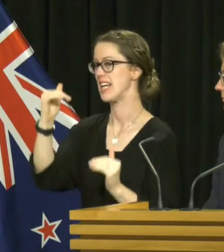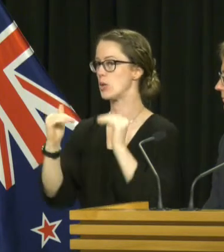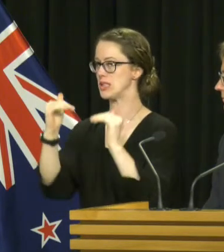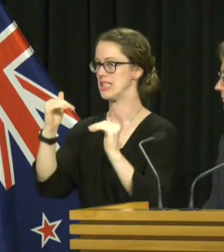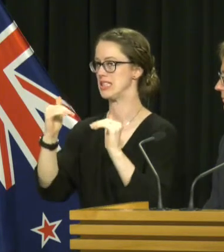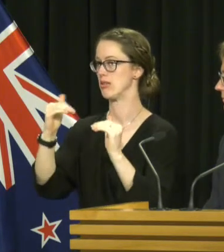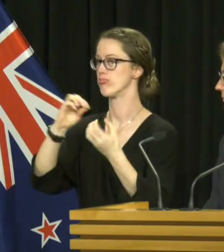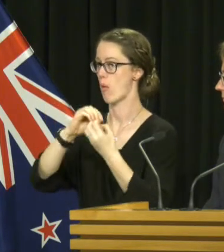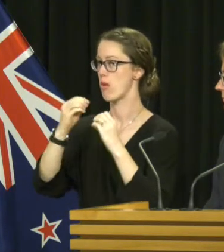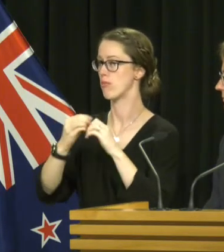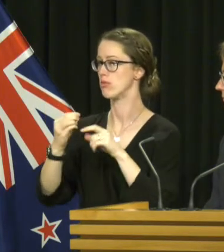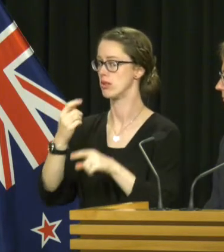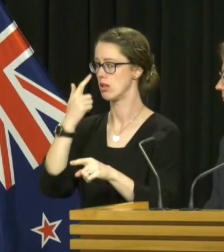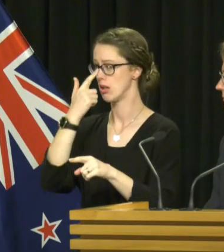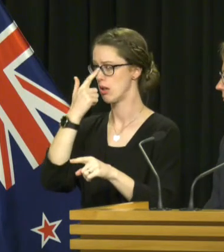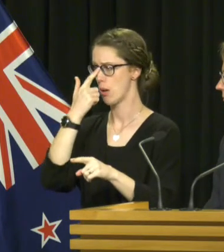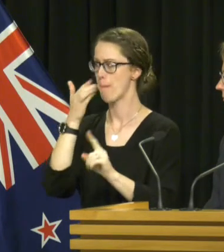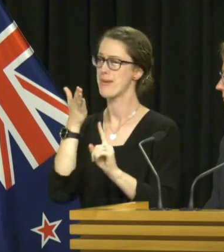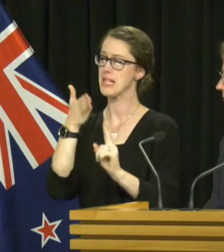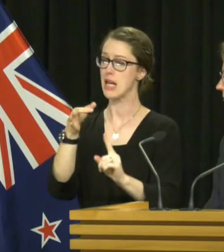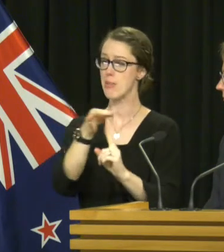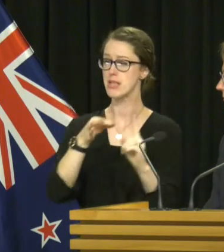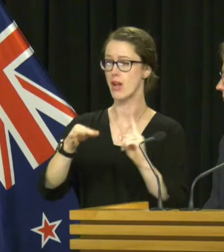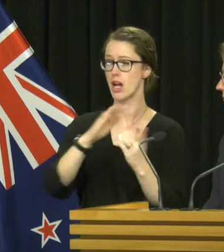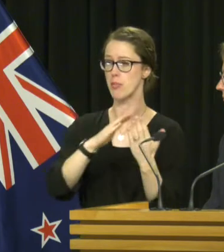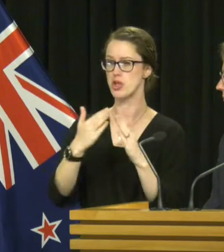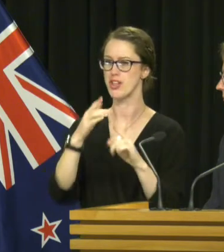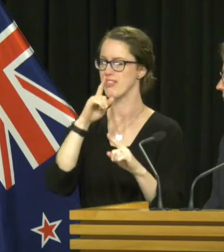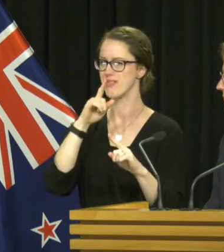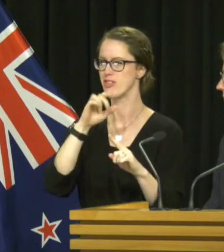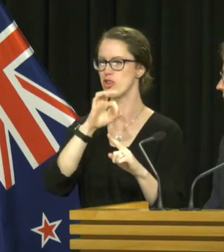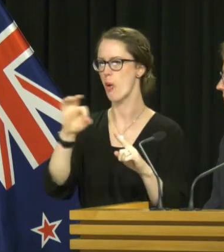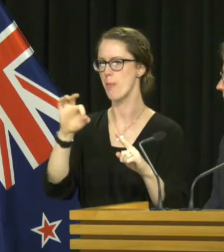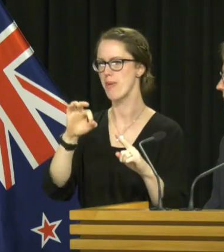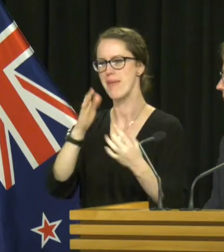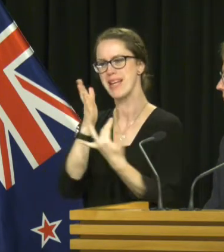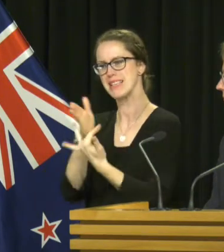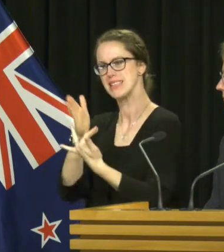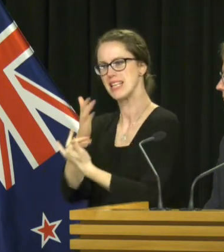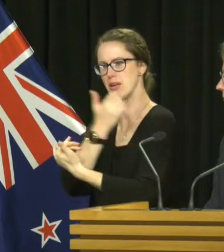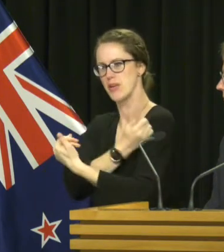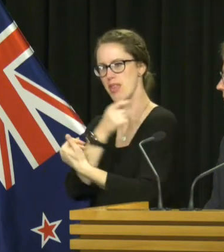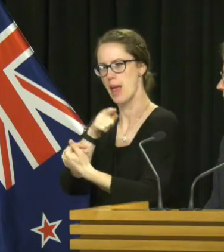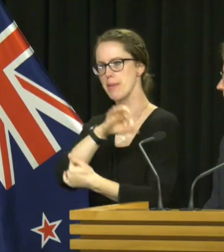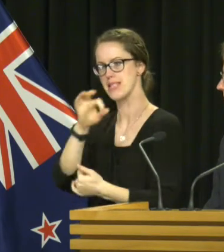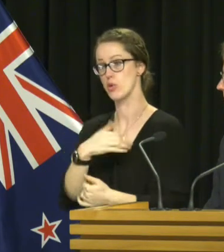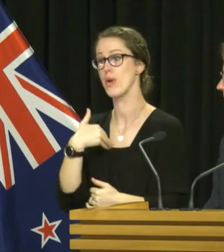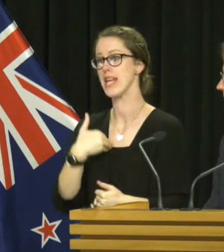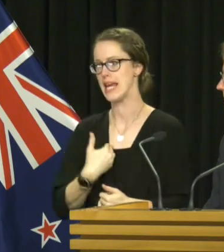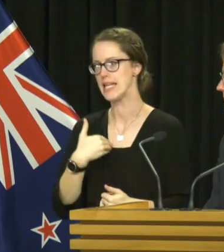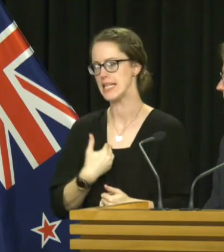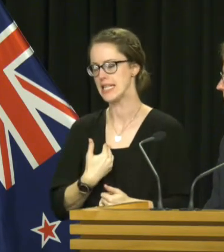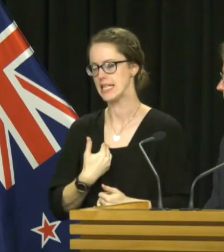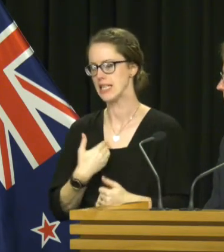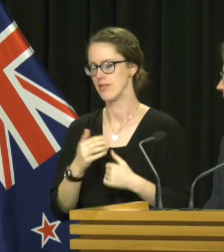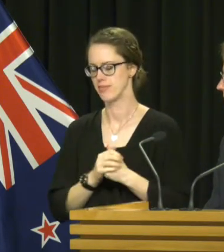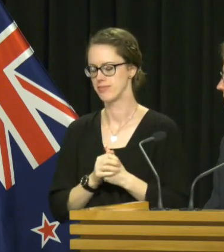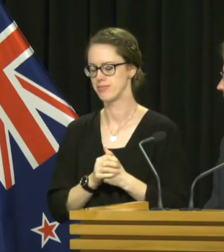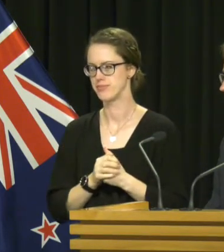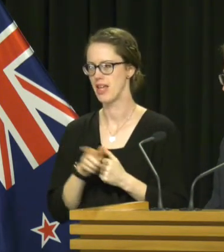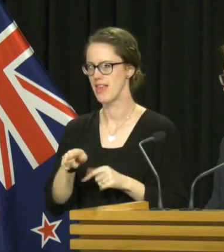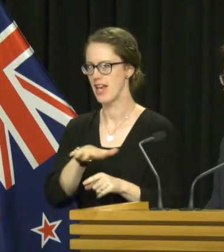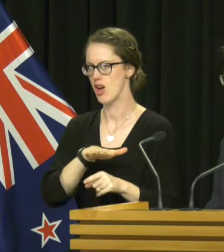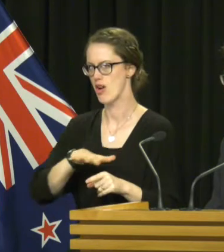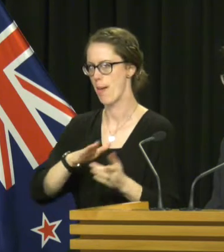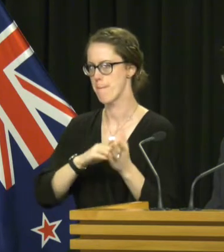issue, particularly our Pacific Island community haven't been accessing those immunisations at the rate that we need to in Counties Manukau.